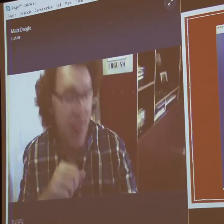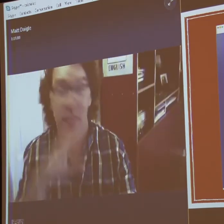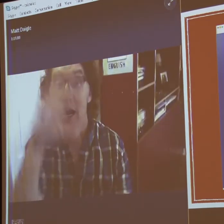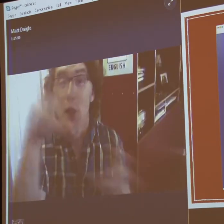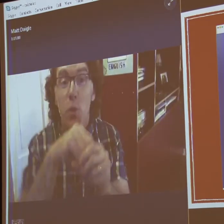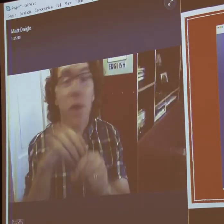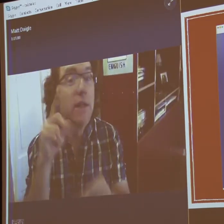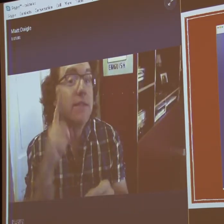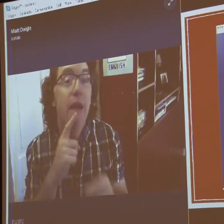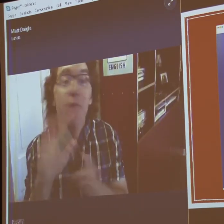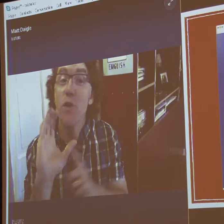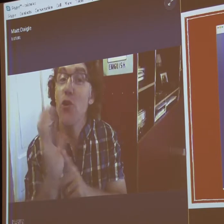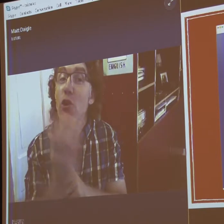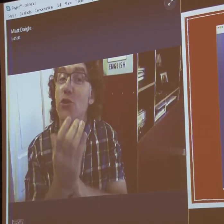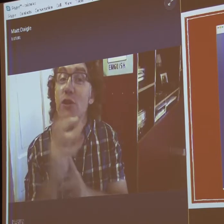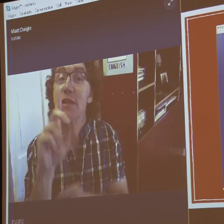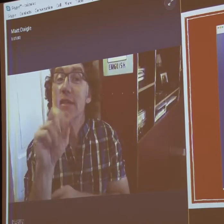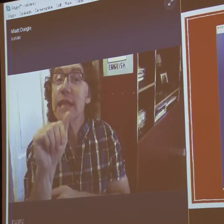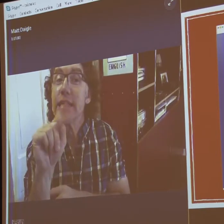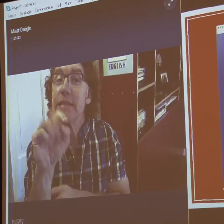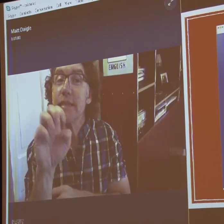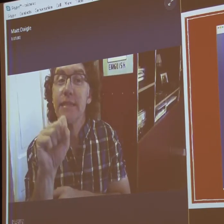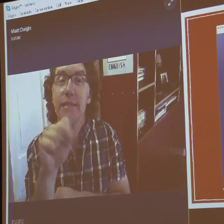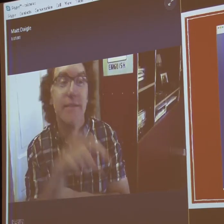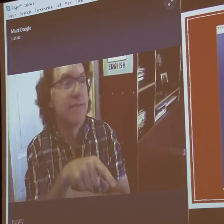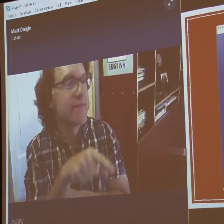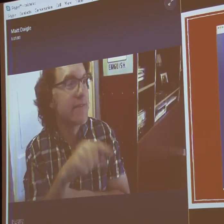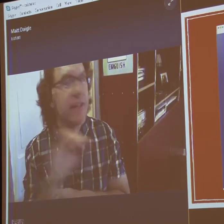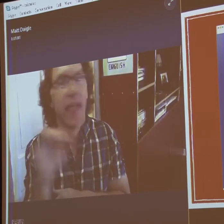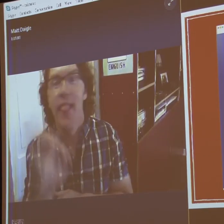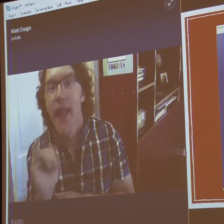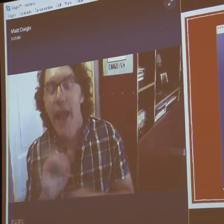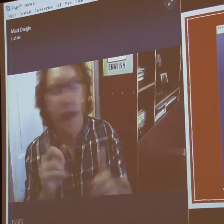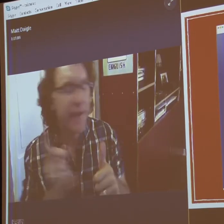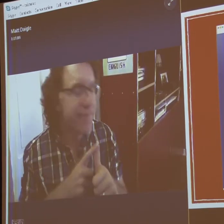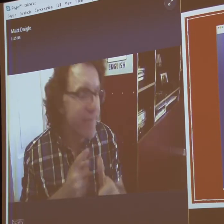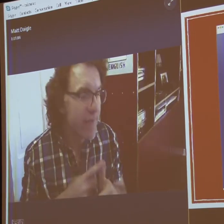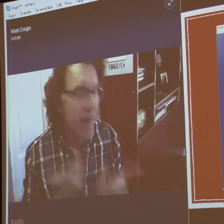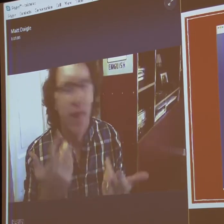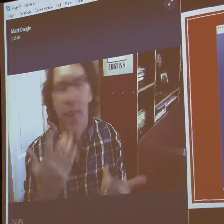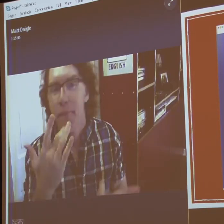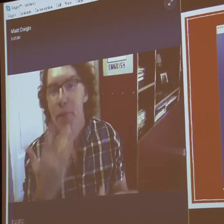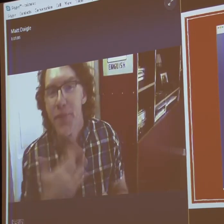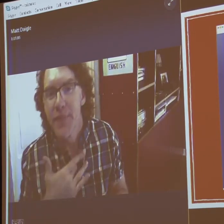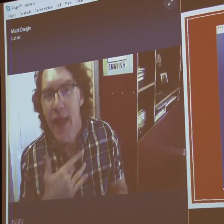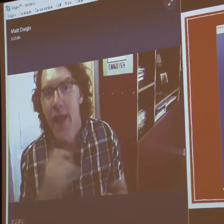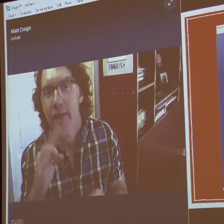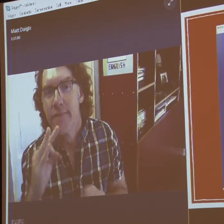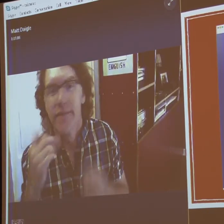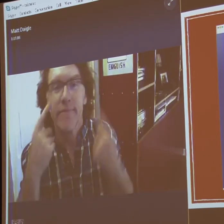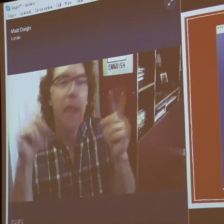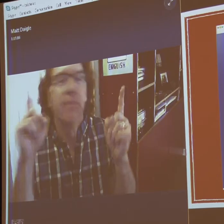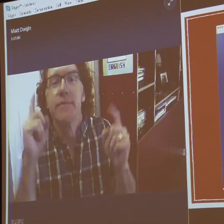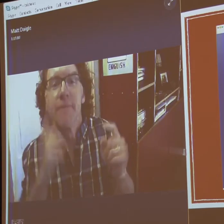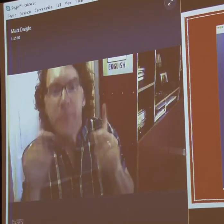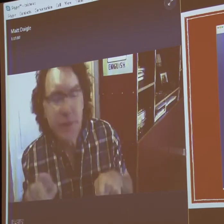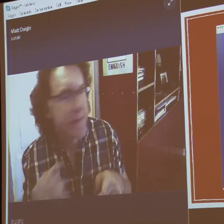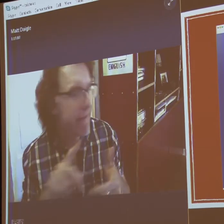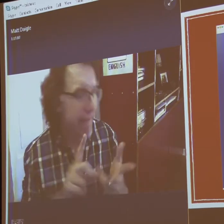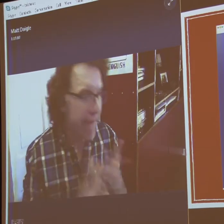So, we're very excited for that. And it also has Deaf culture dates on the calendar. Like,